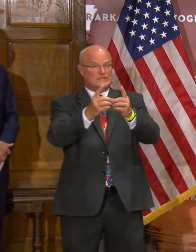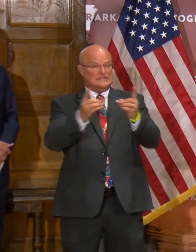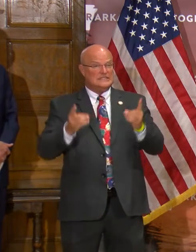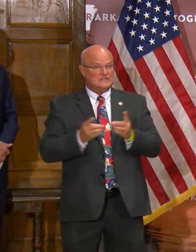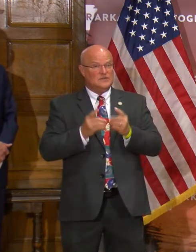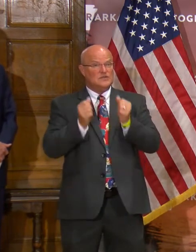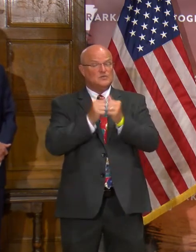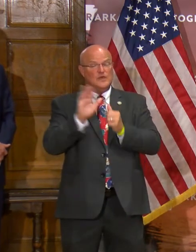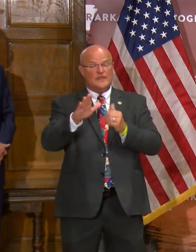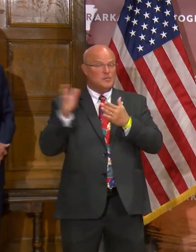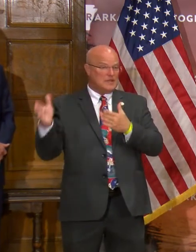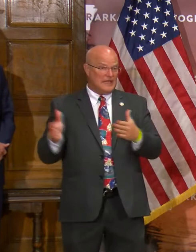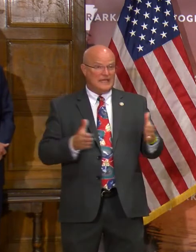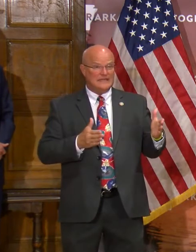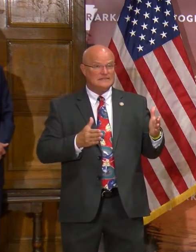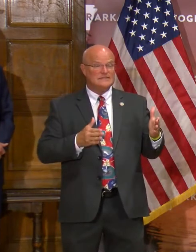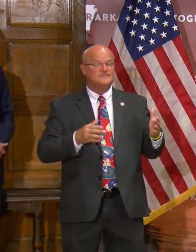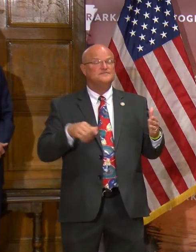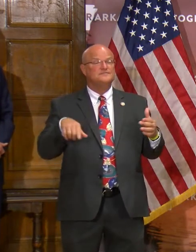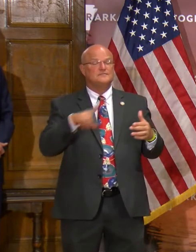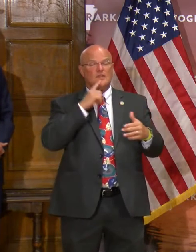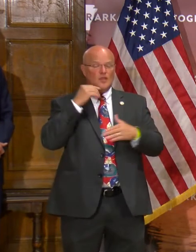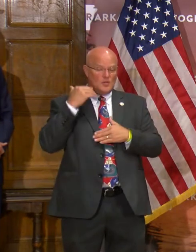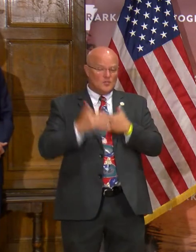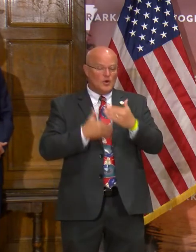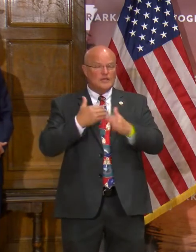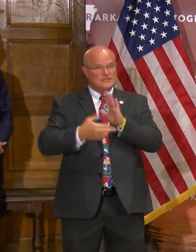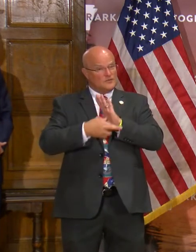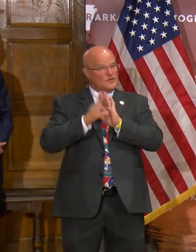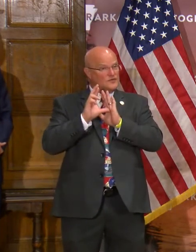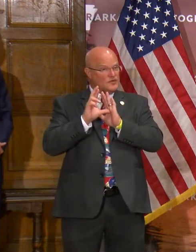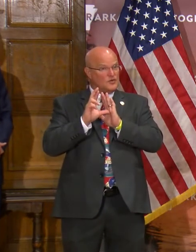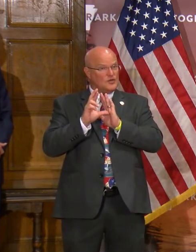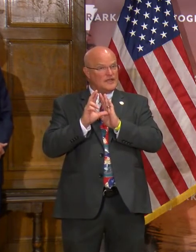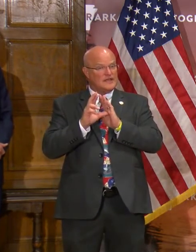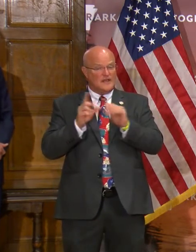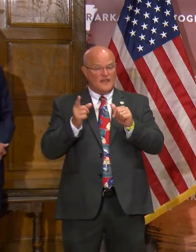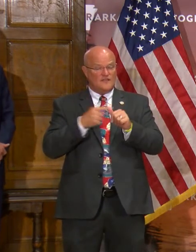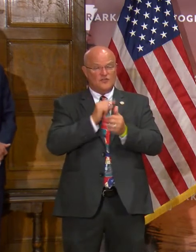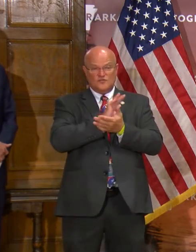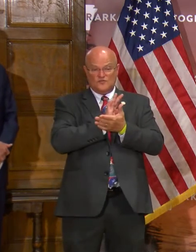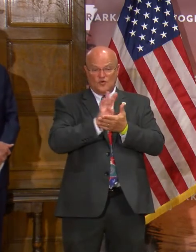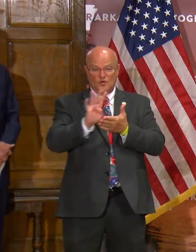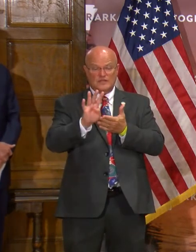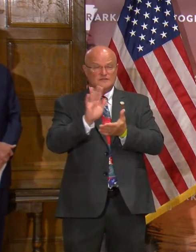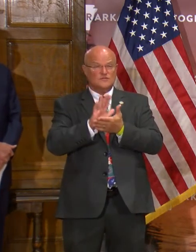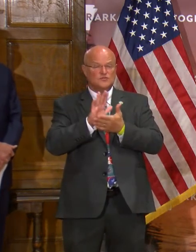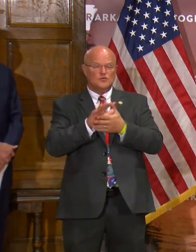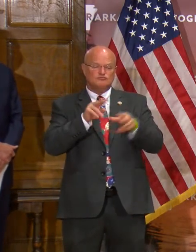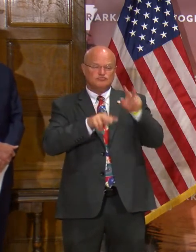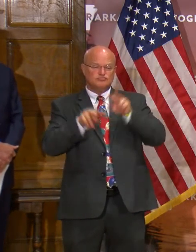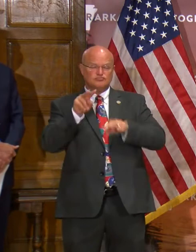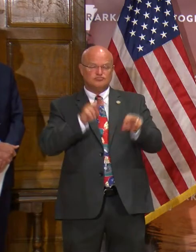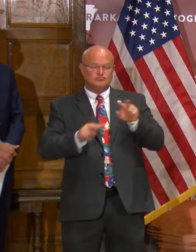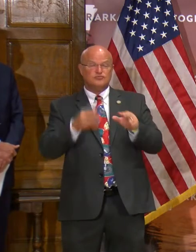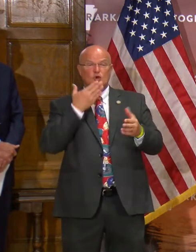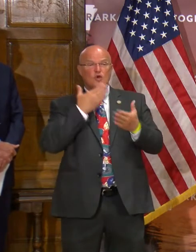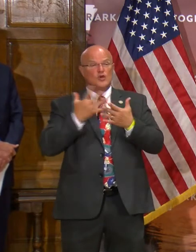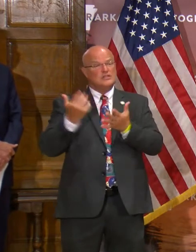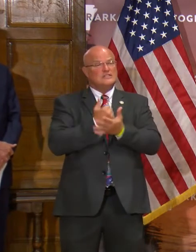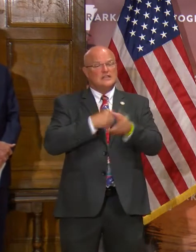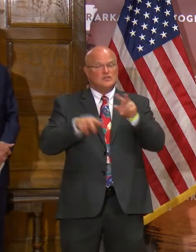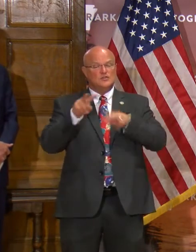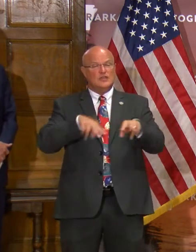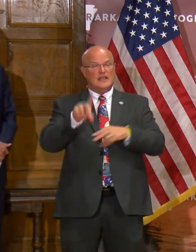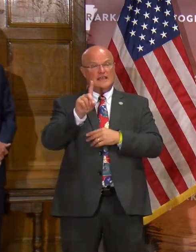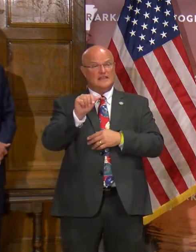with their plans. They are in the process of reviewing after the first four weeks of school. It has given them a good opportunity to look at